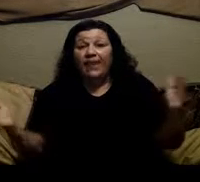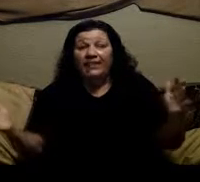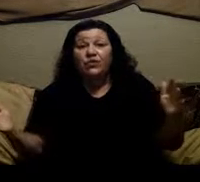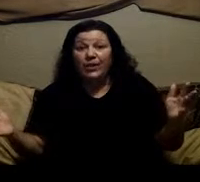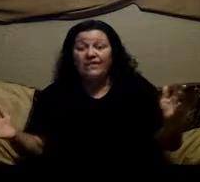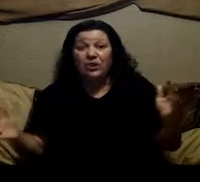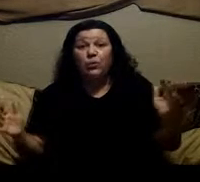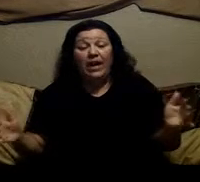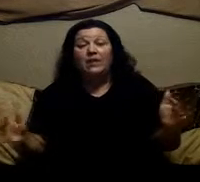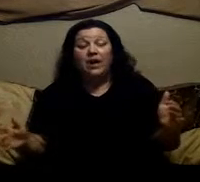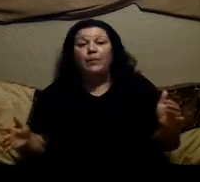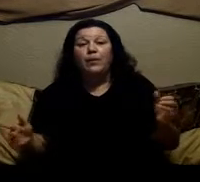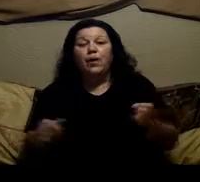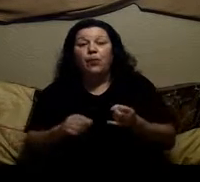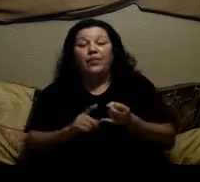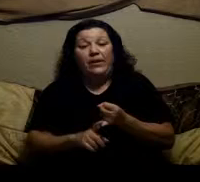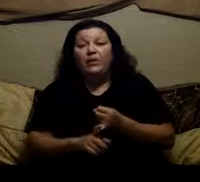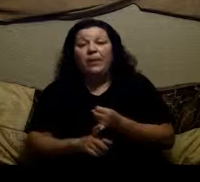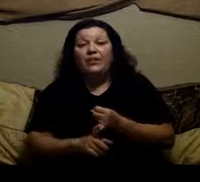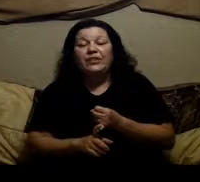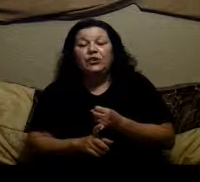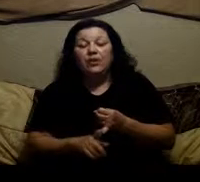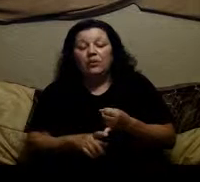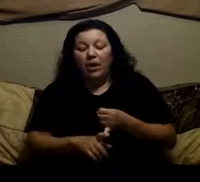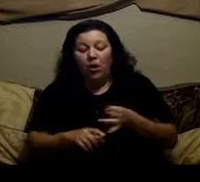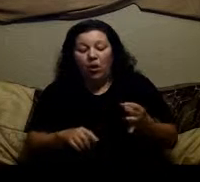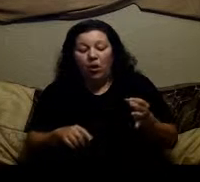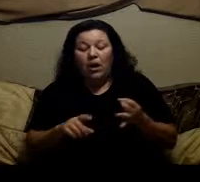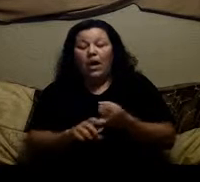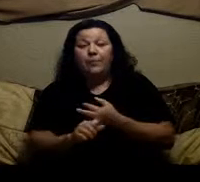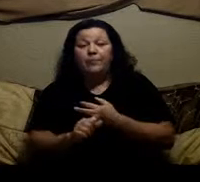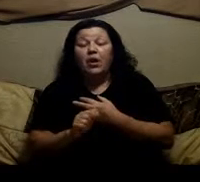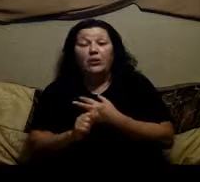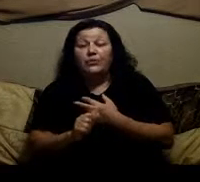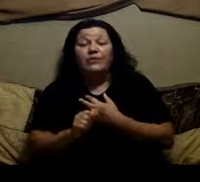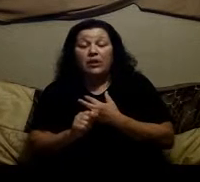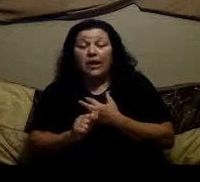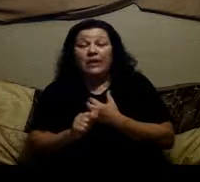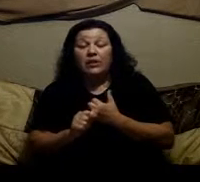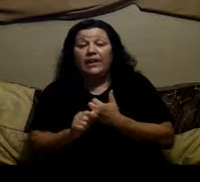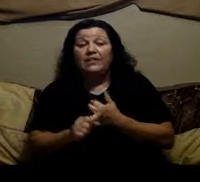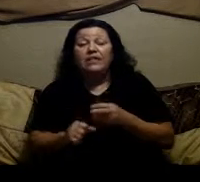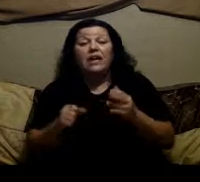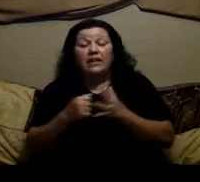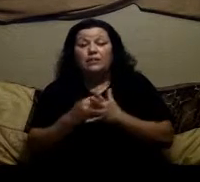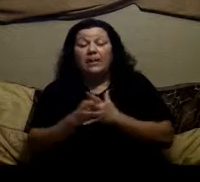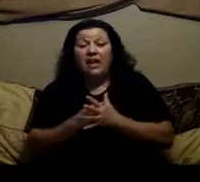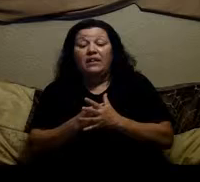that's the reason you ended up with irritable bowel syndrome or ulcerative colitis colitis is because